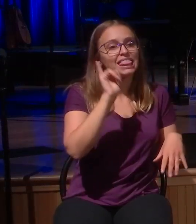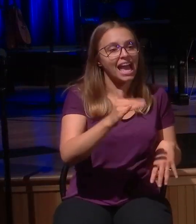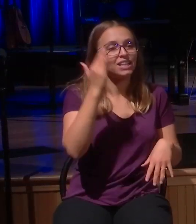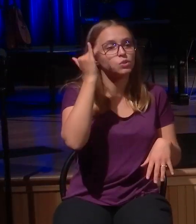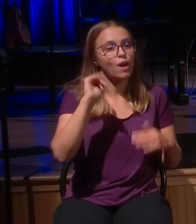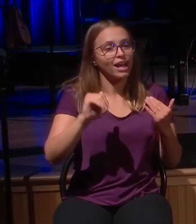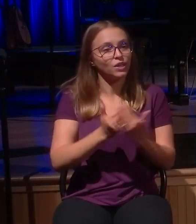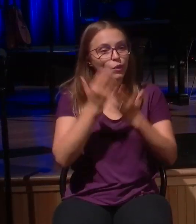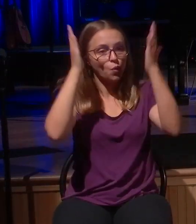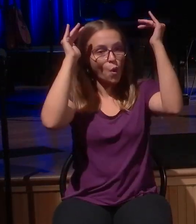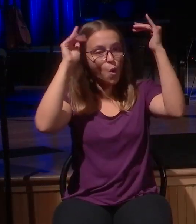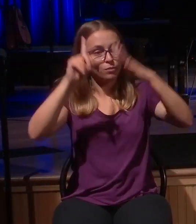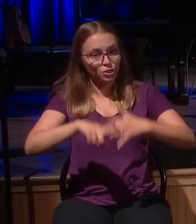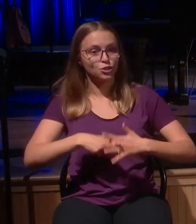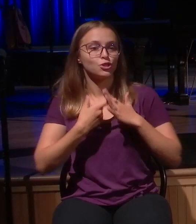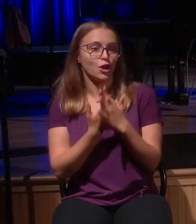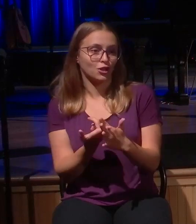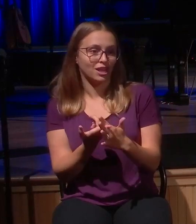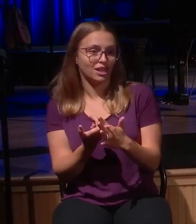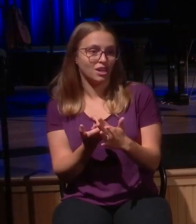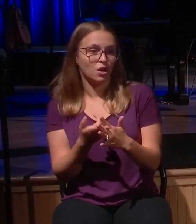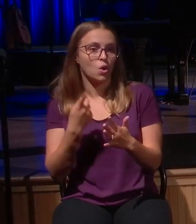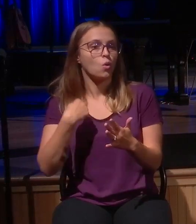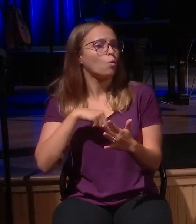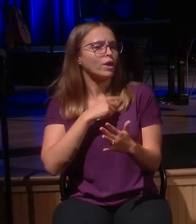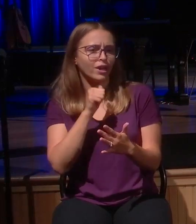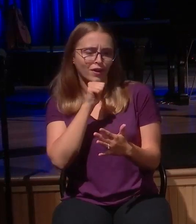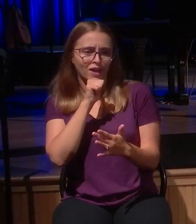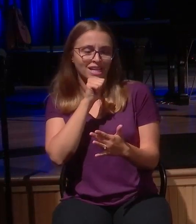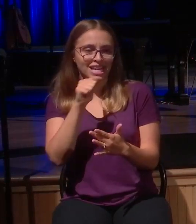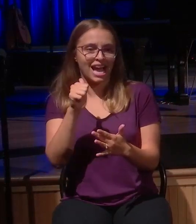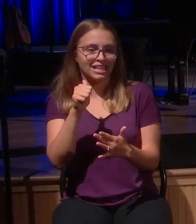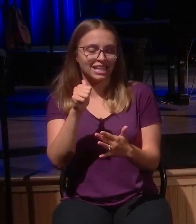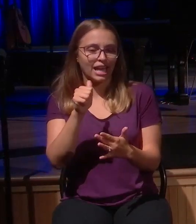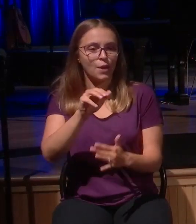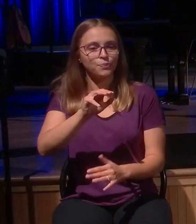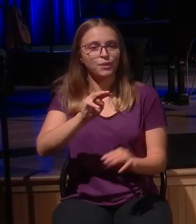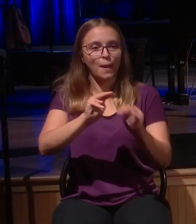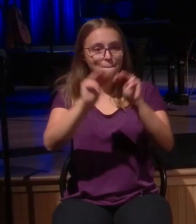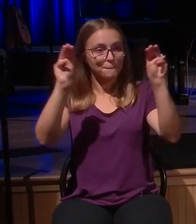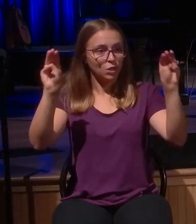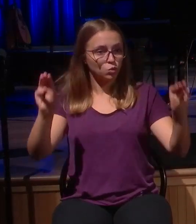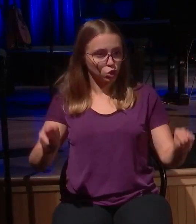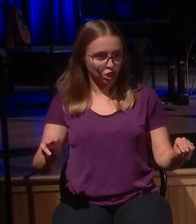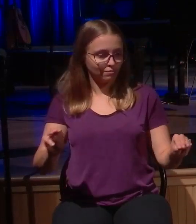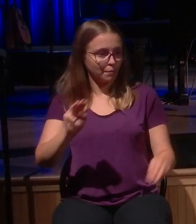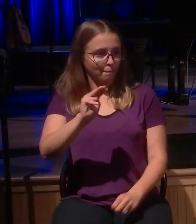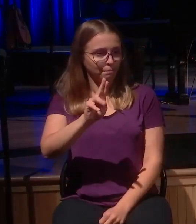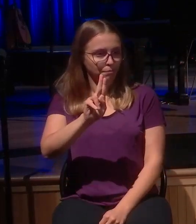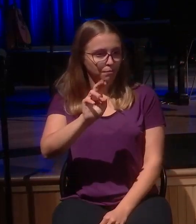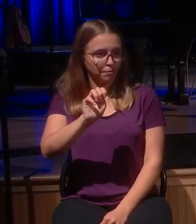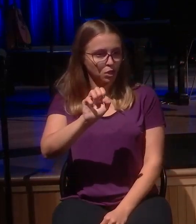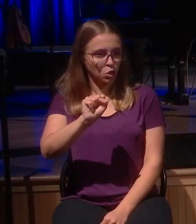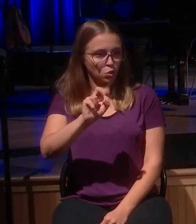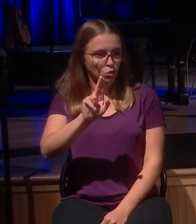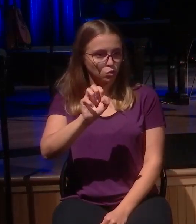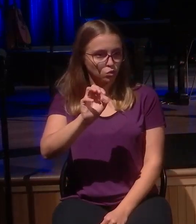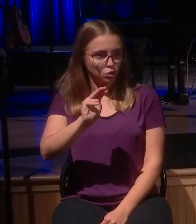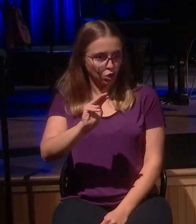from day one was intended not to be a museum for the saints, but to be a hospital for sinners. And so we wanted these doors open to messes like